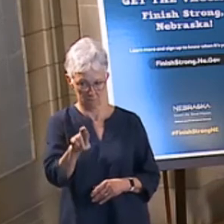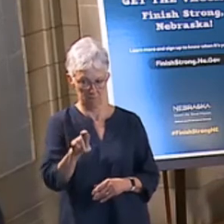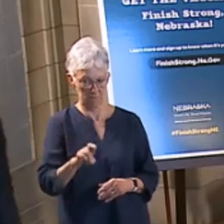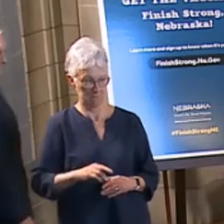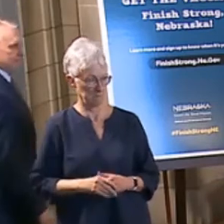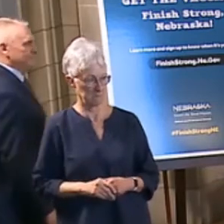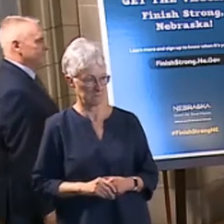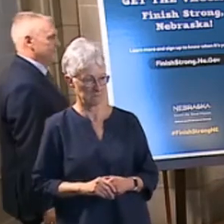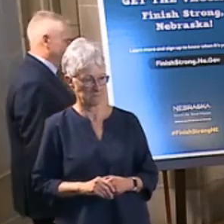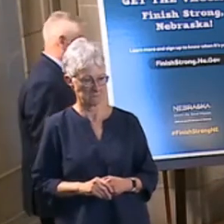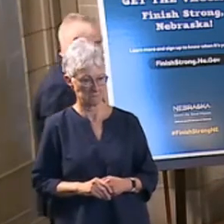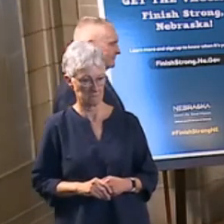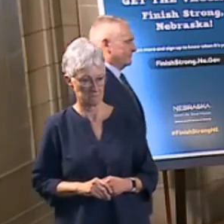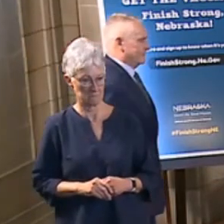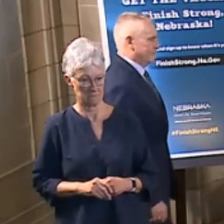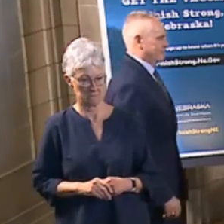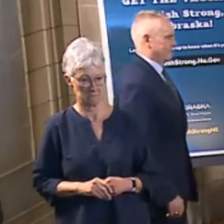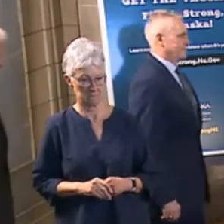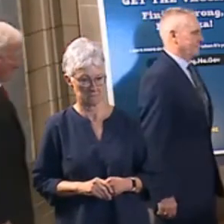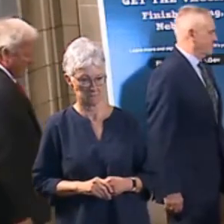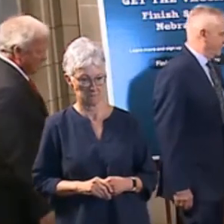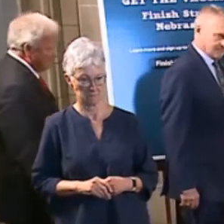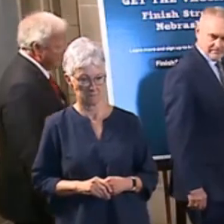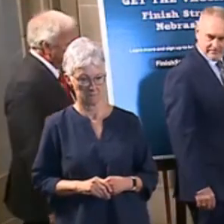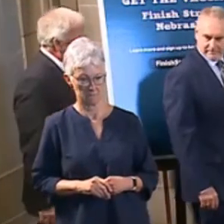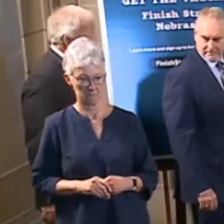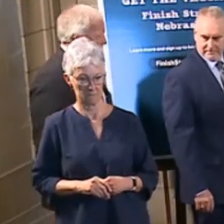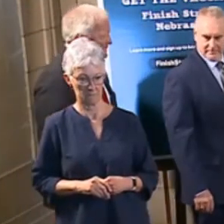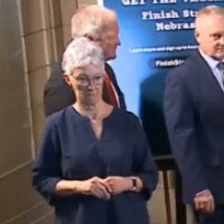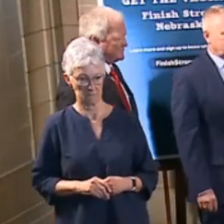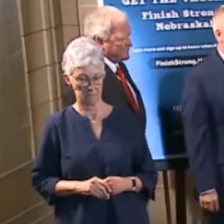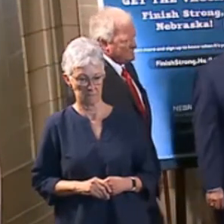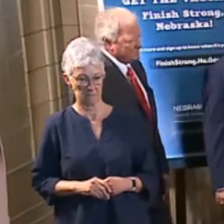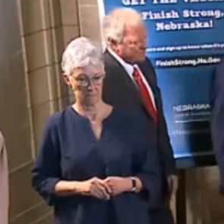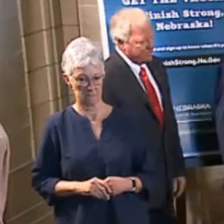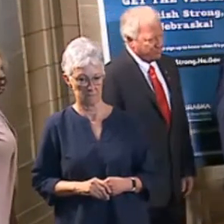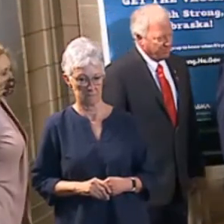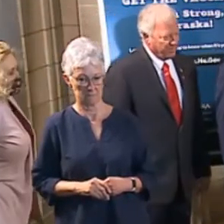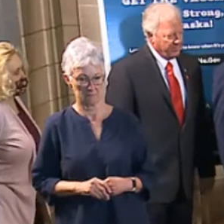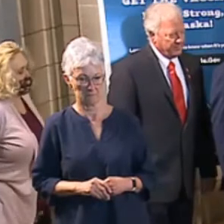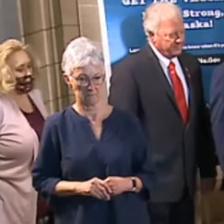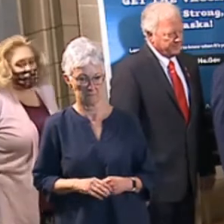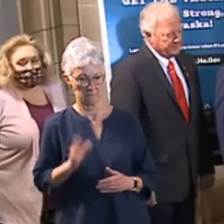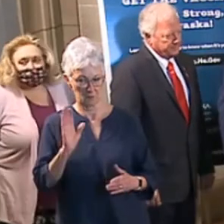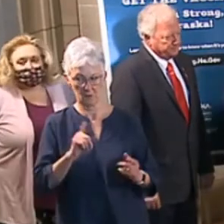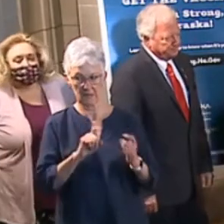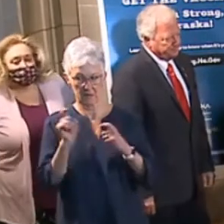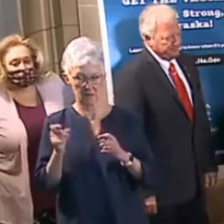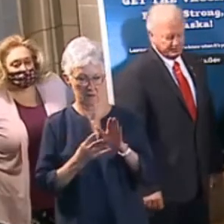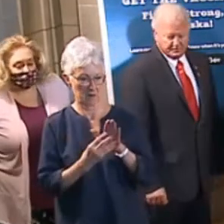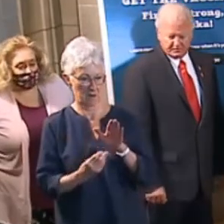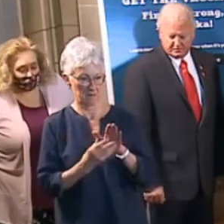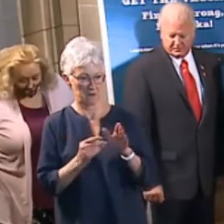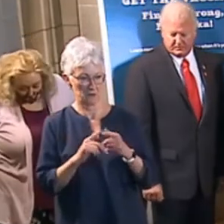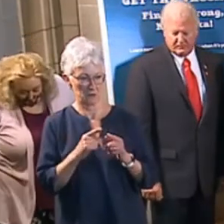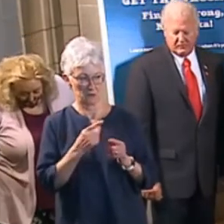And I will present the ceremonial copies to you as well. Thank